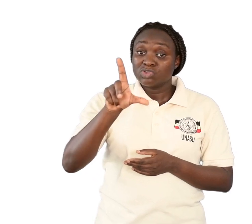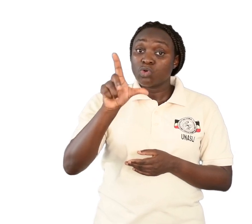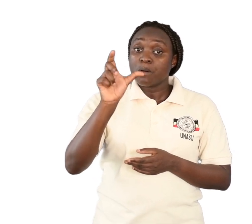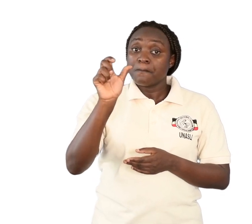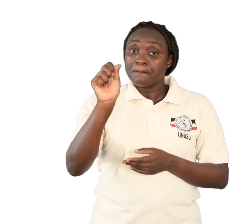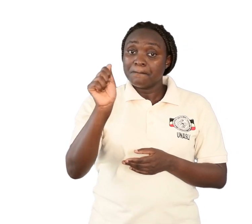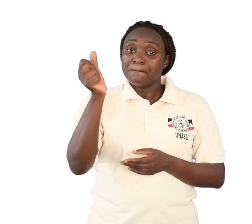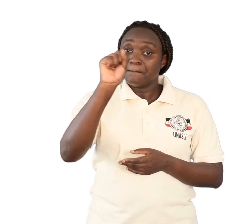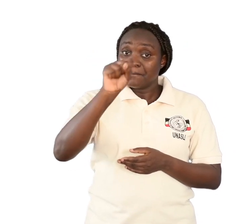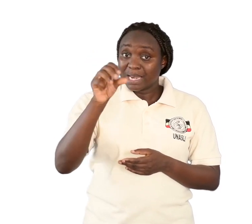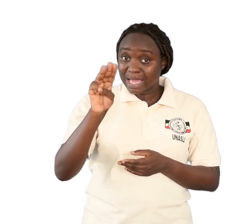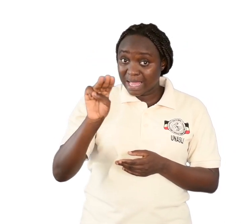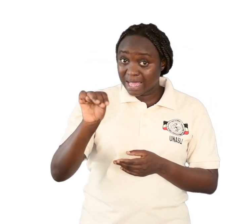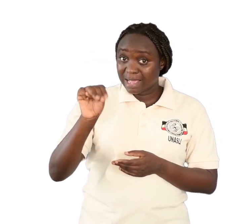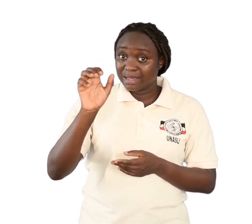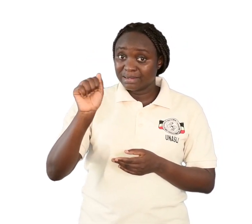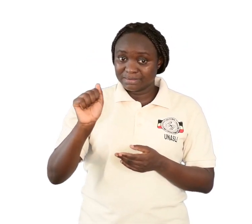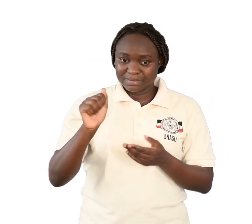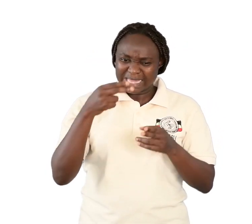Cytoplasm.